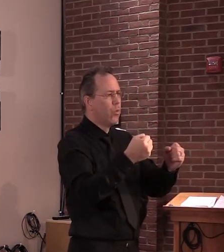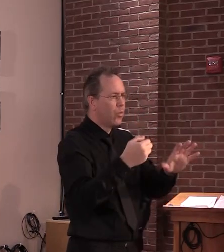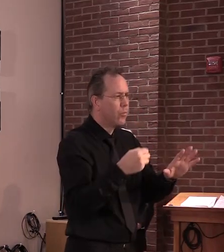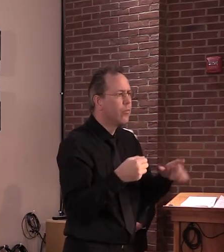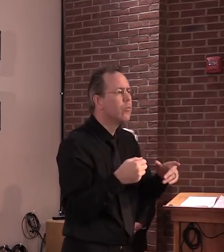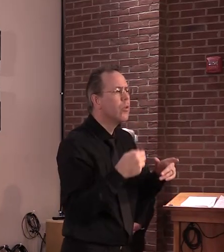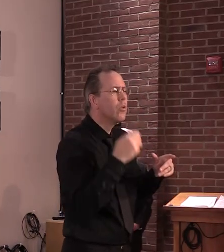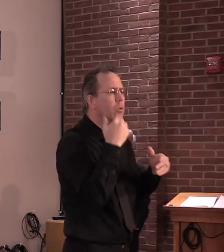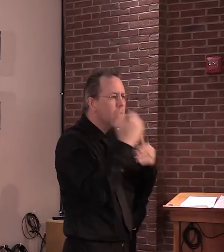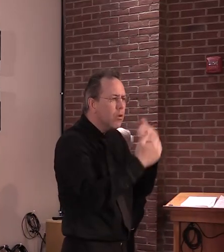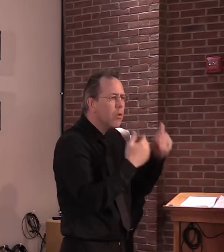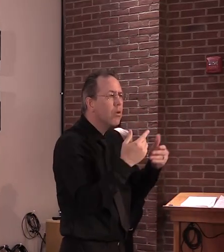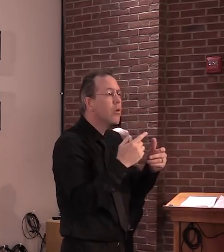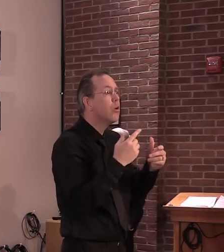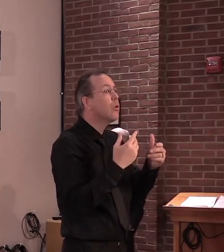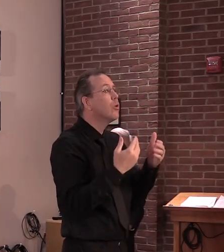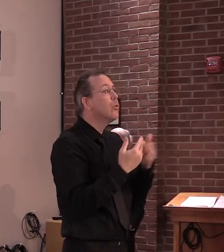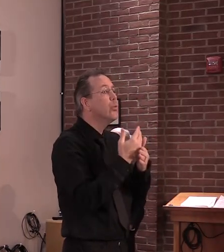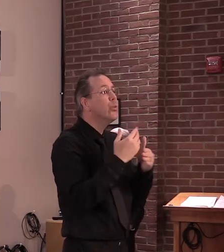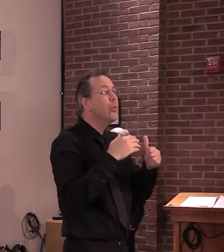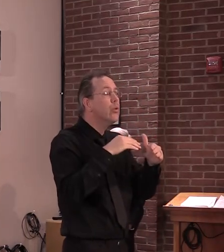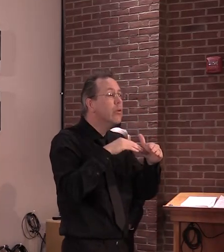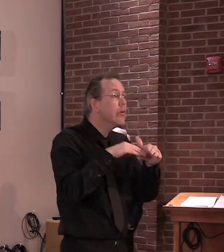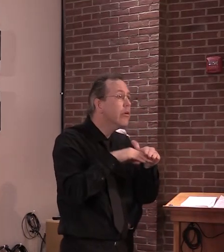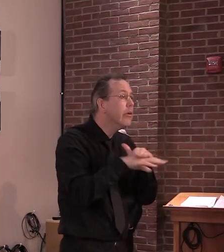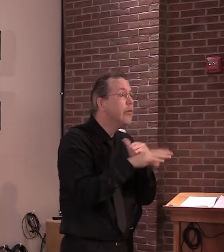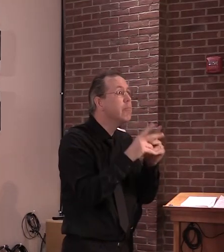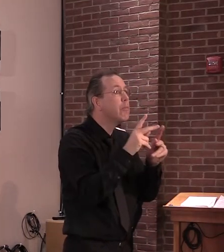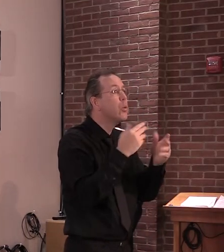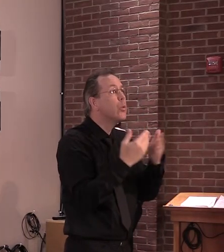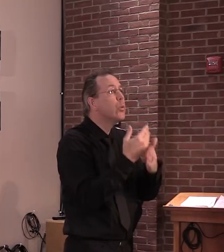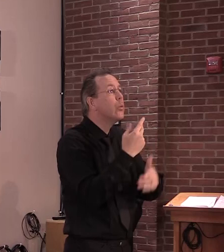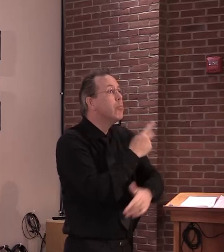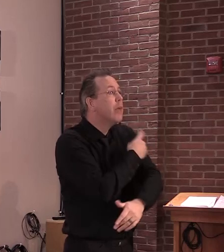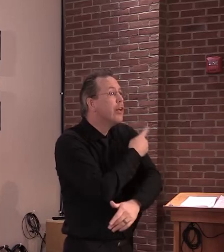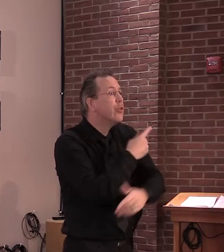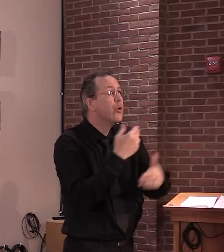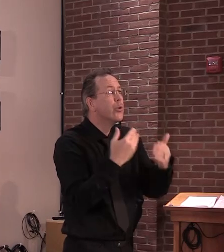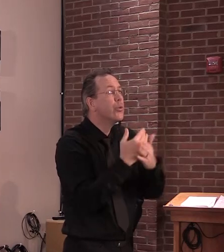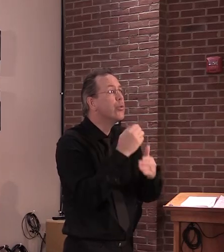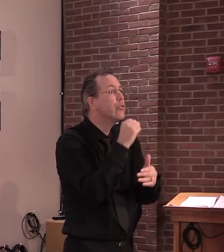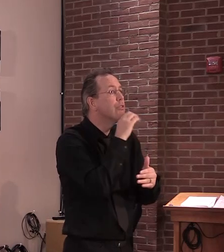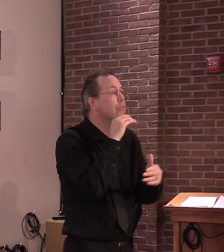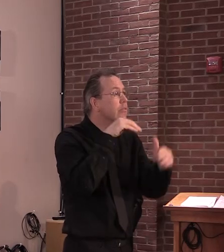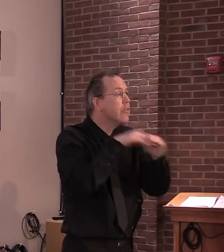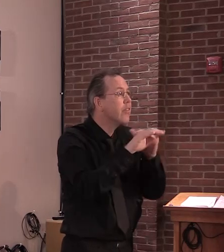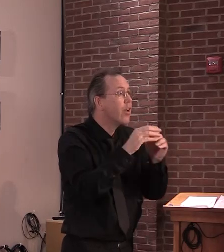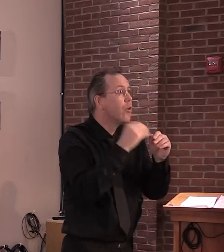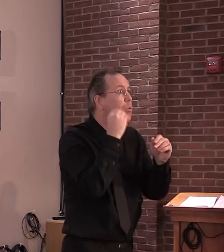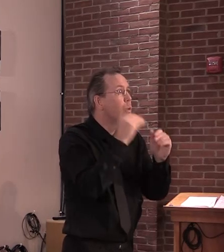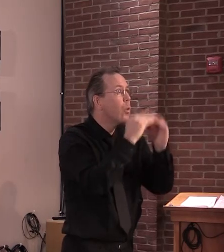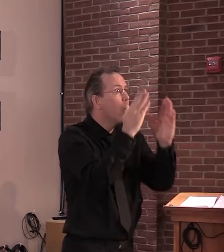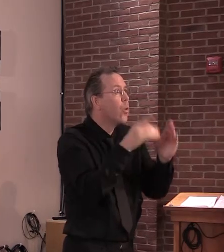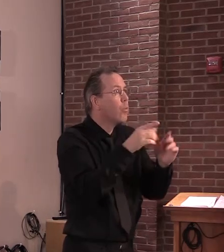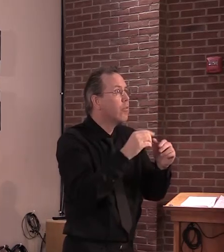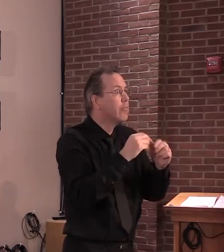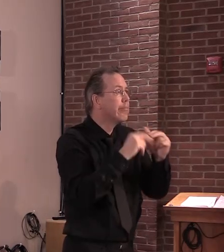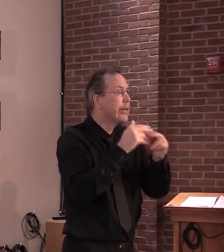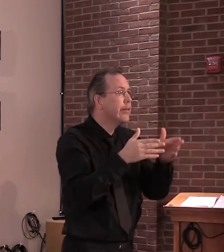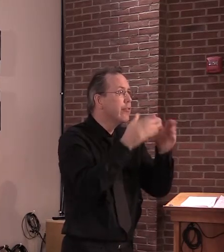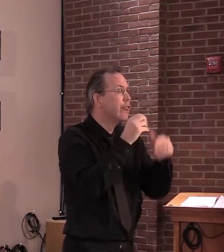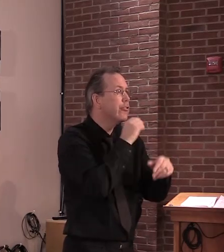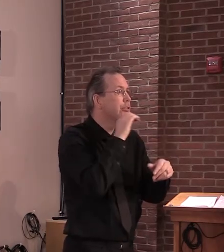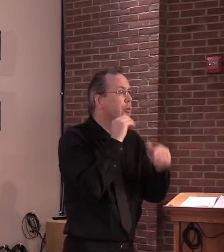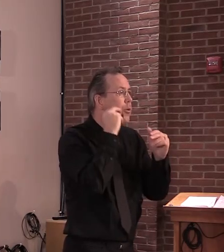that involves if a positive were to be found. And it's not just testing everybody